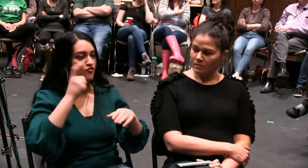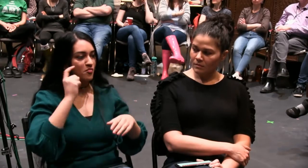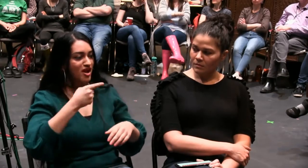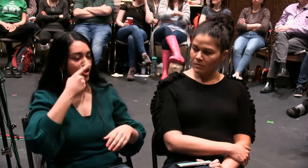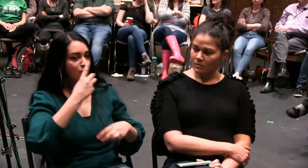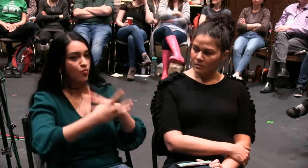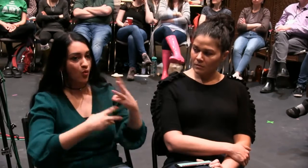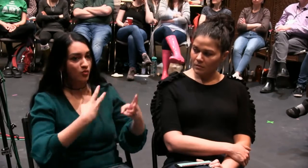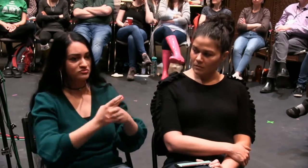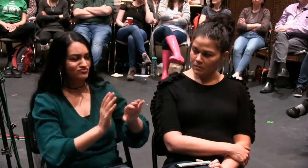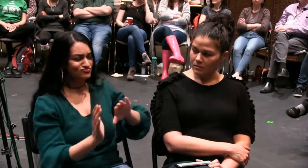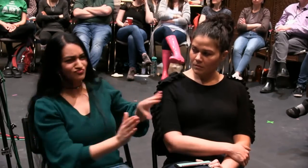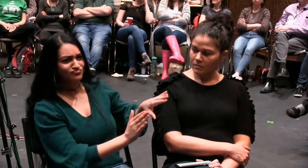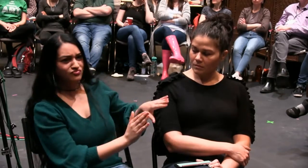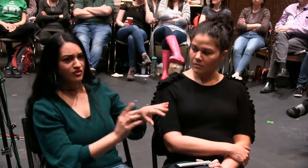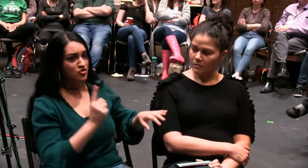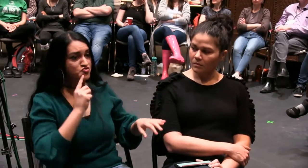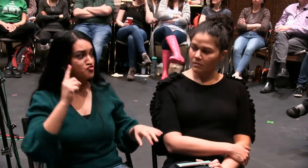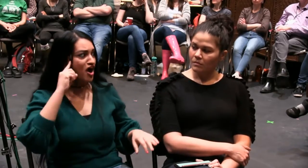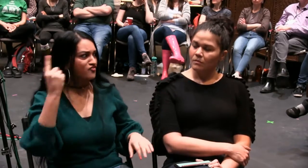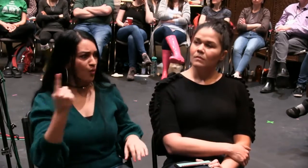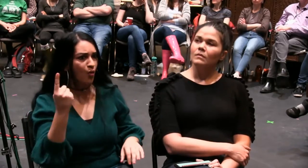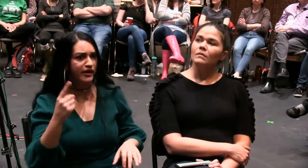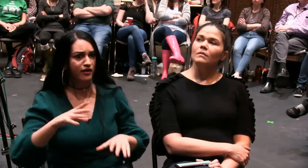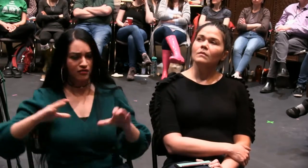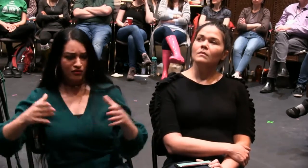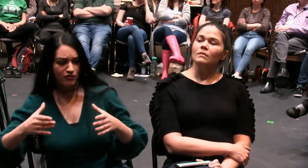And... When you want to talk about another identity.